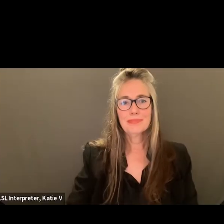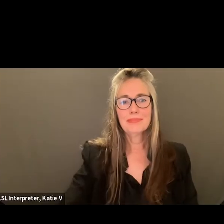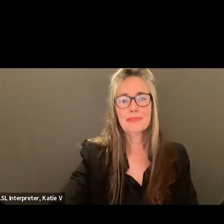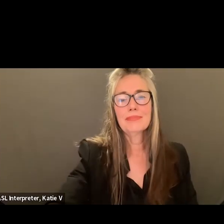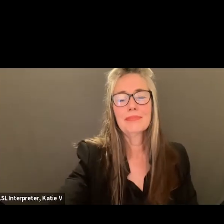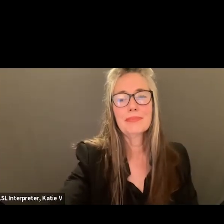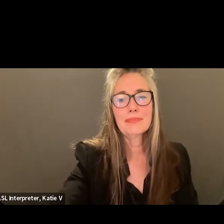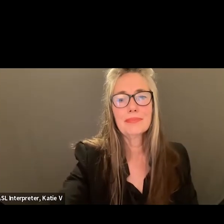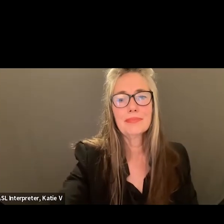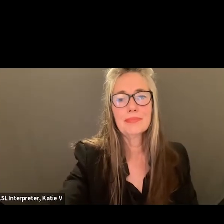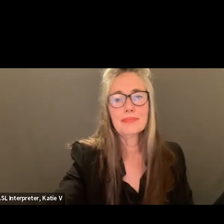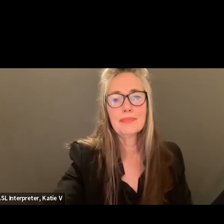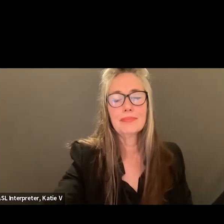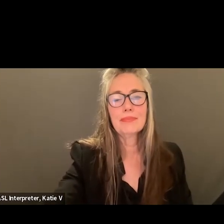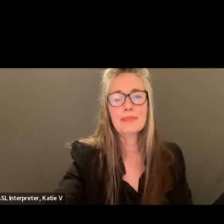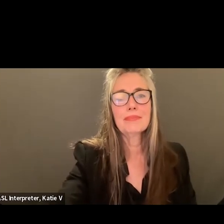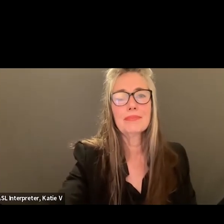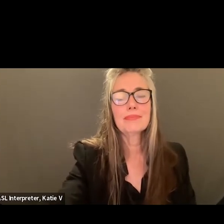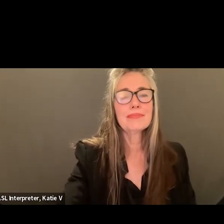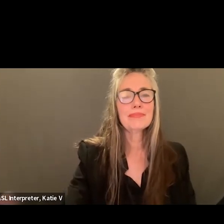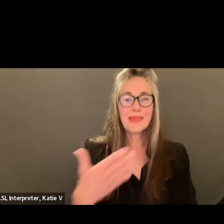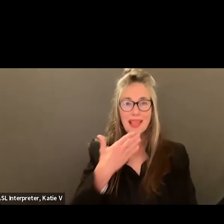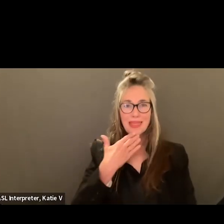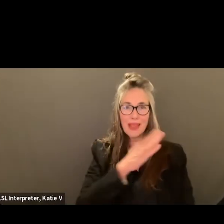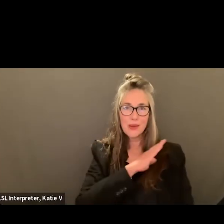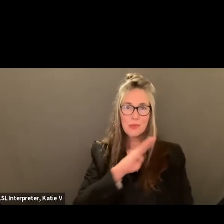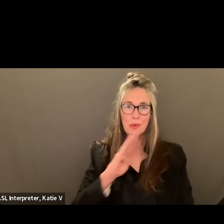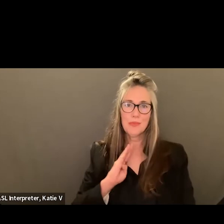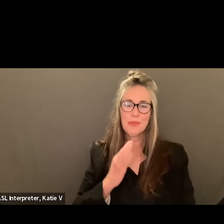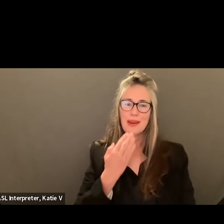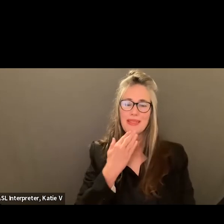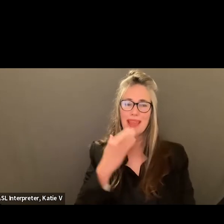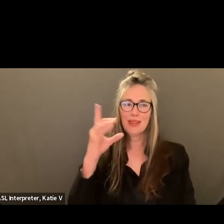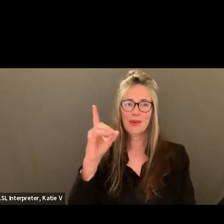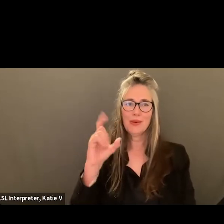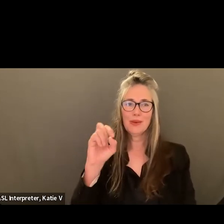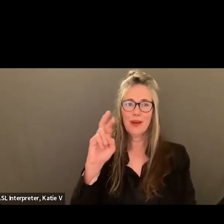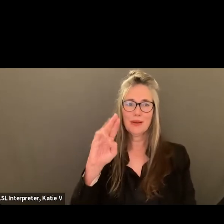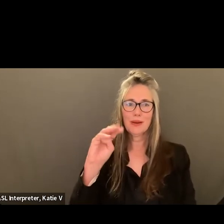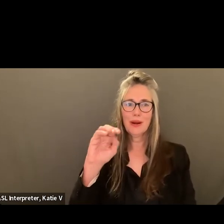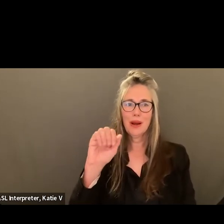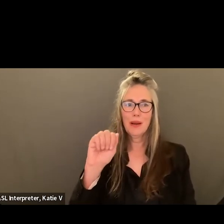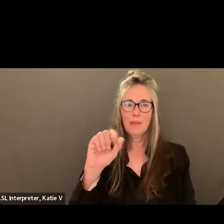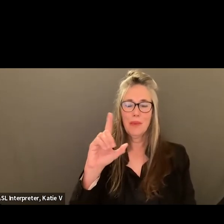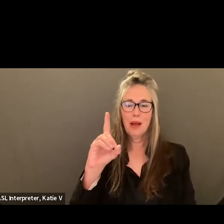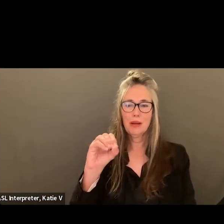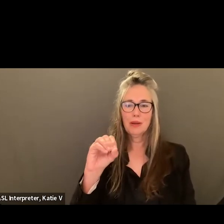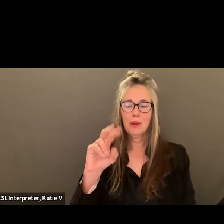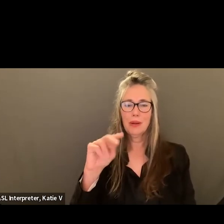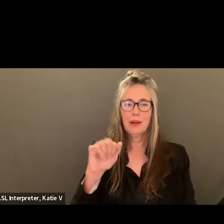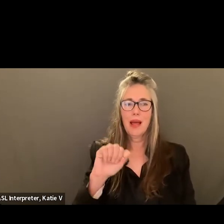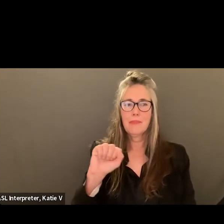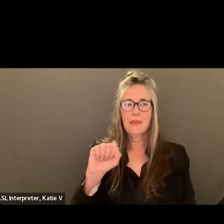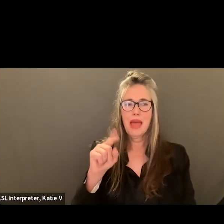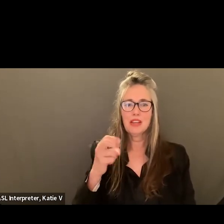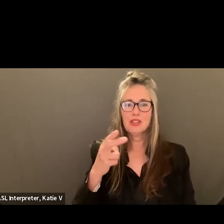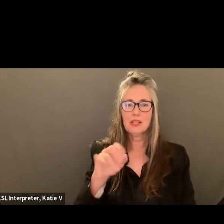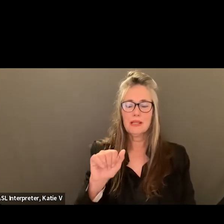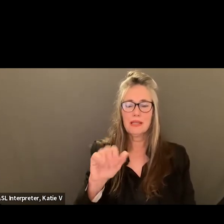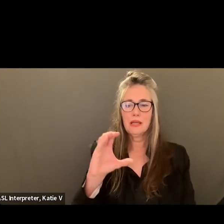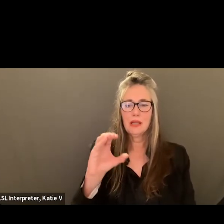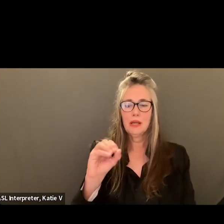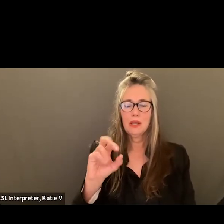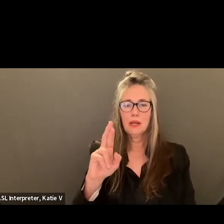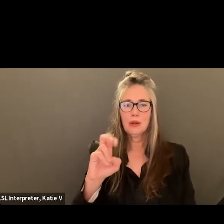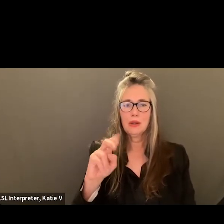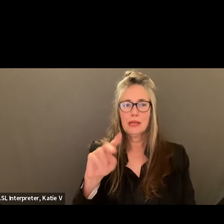All right. Thank you, board members and Dr. Maldonado for taking the time to listen to our concerns. My name is Ashley Cornelius. I've been teaching in the district